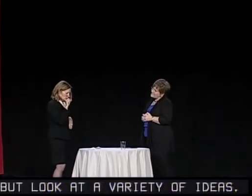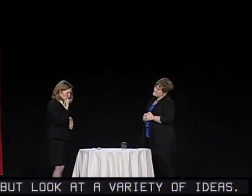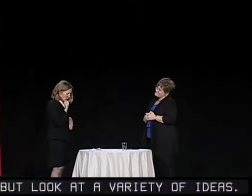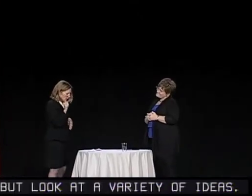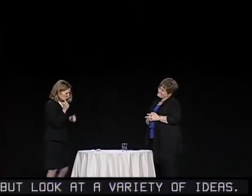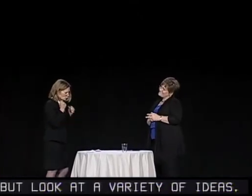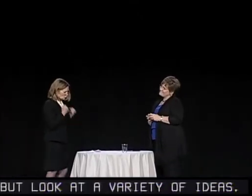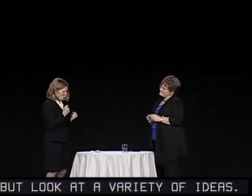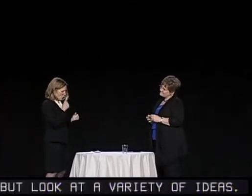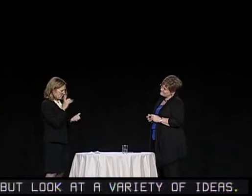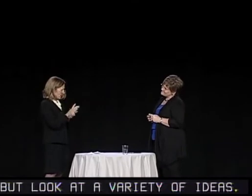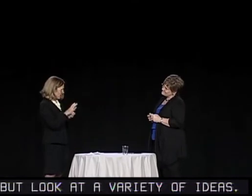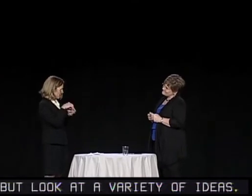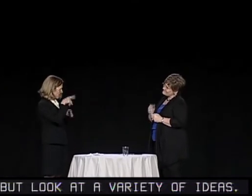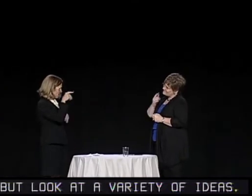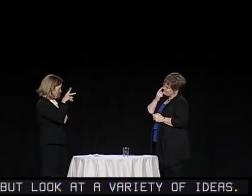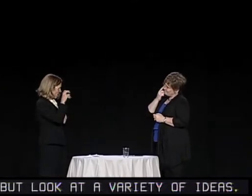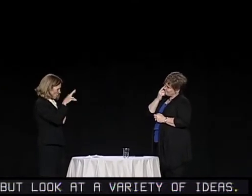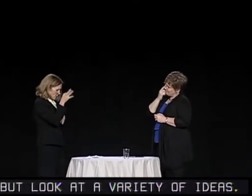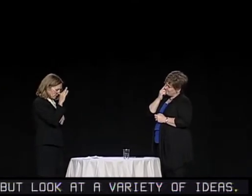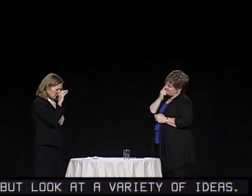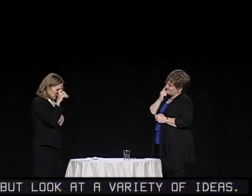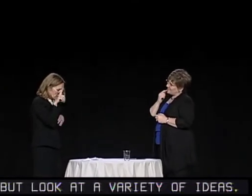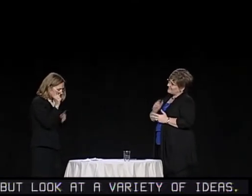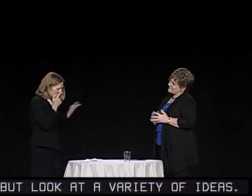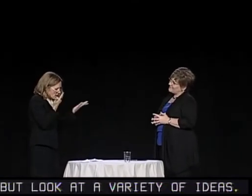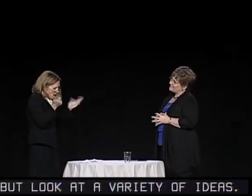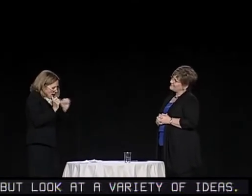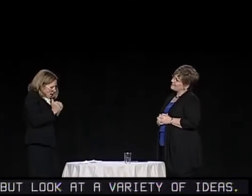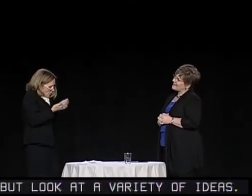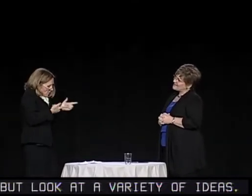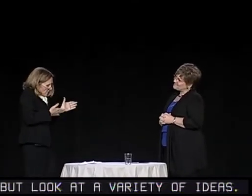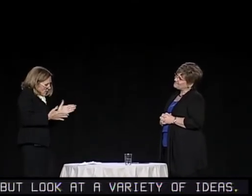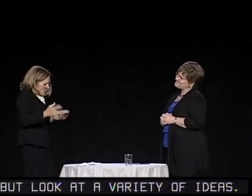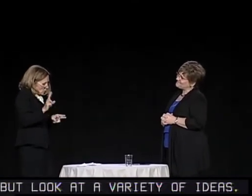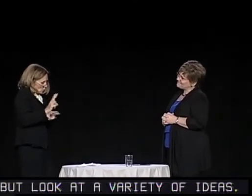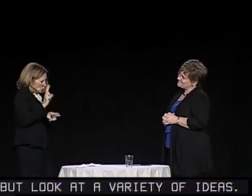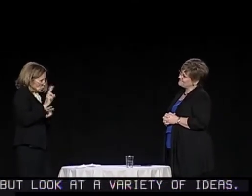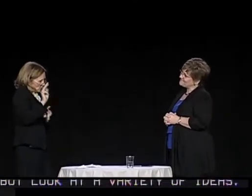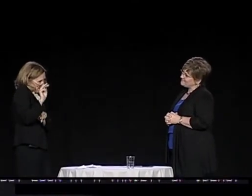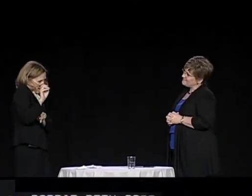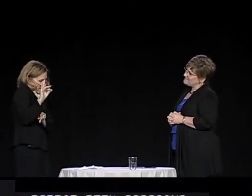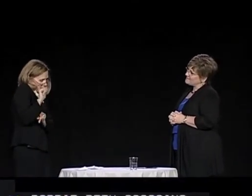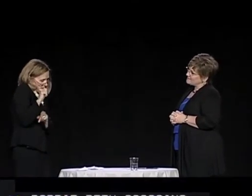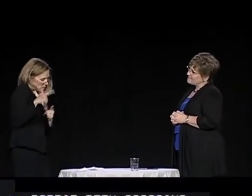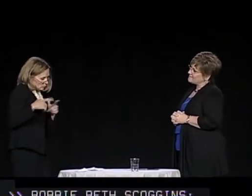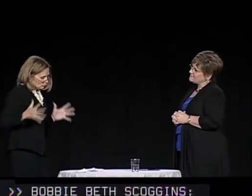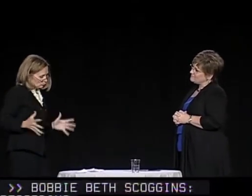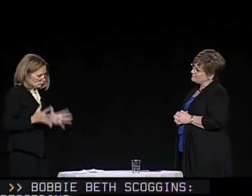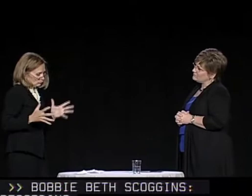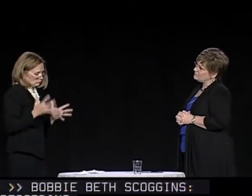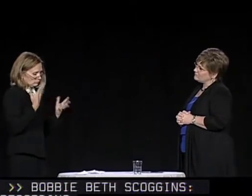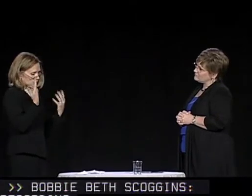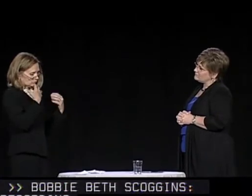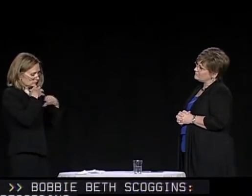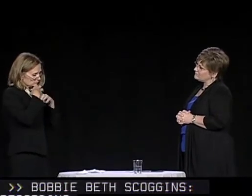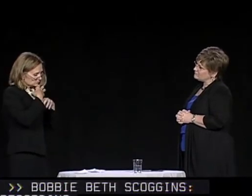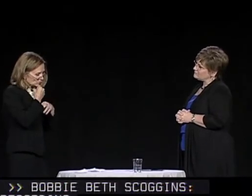Regarding Deaf Youth USA, how can you use the media to